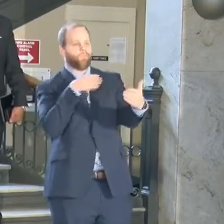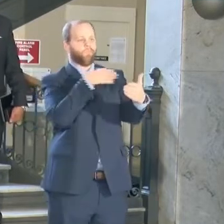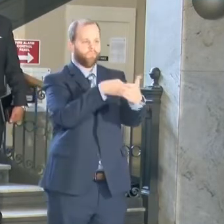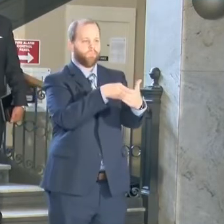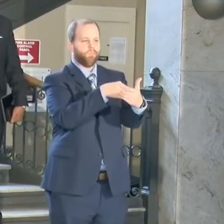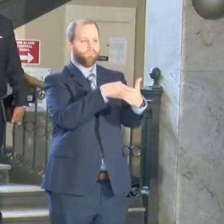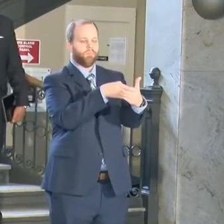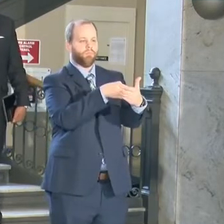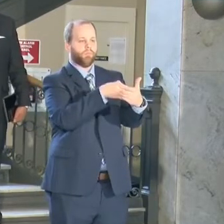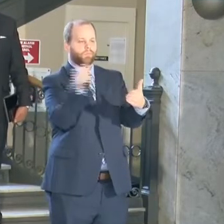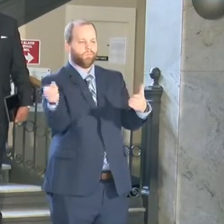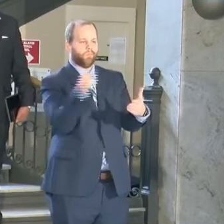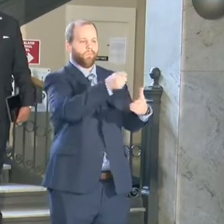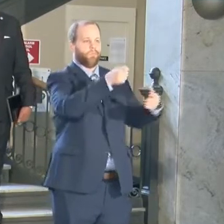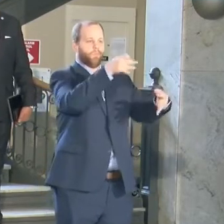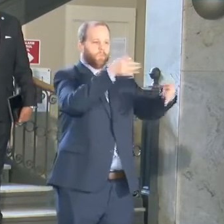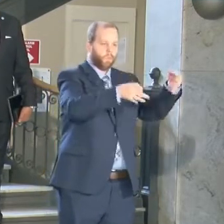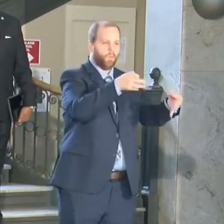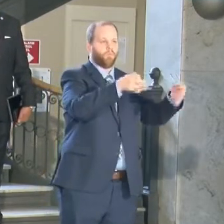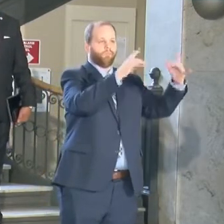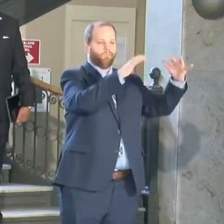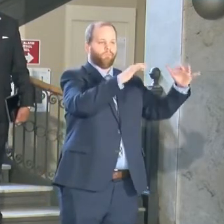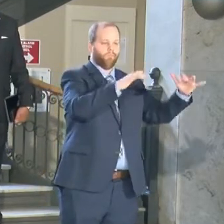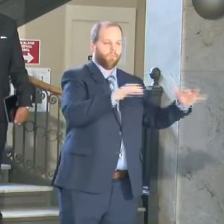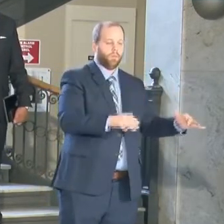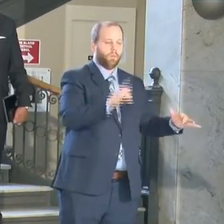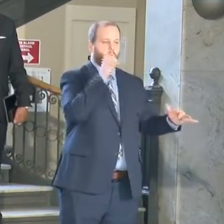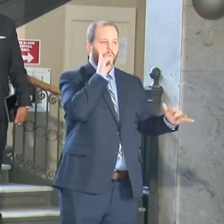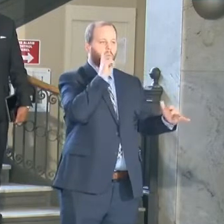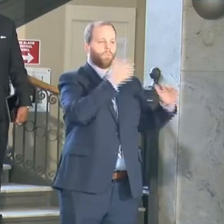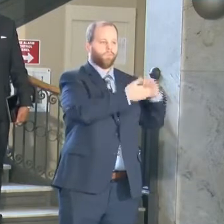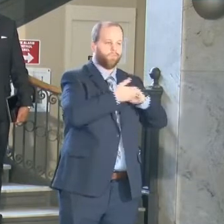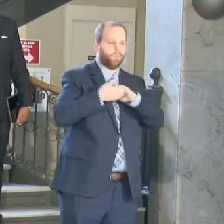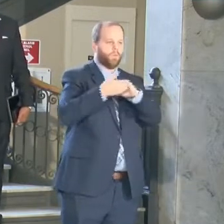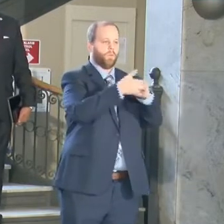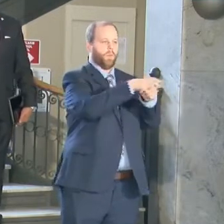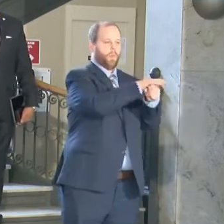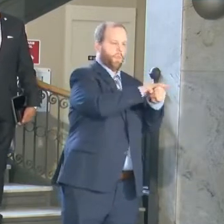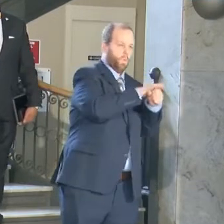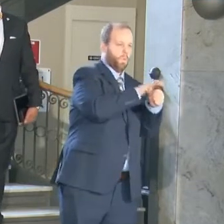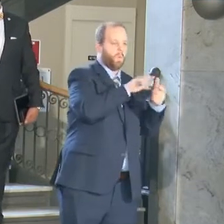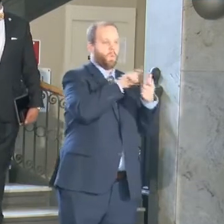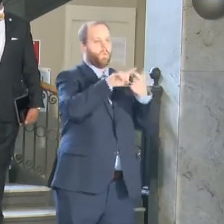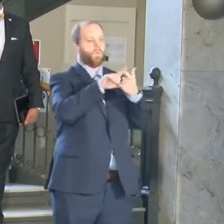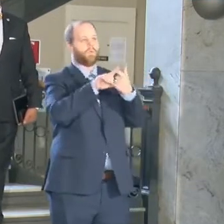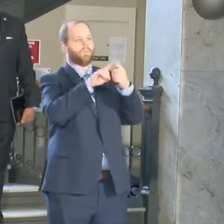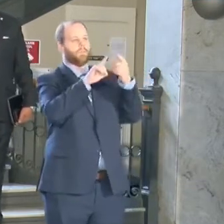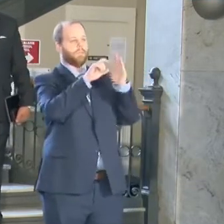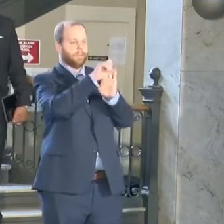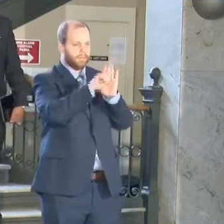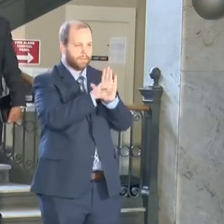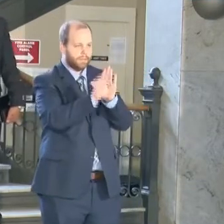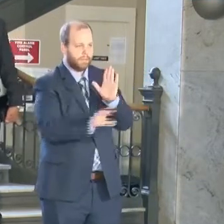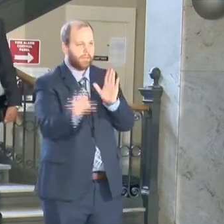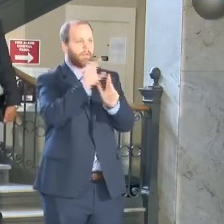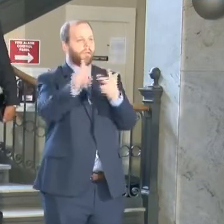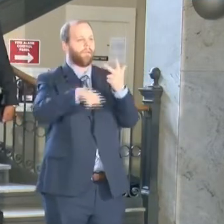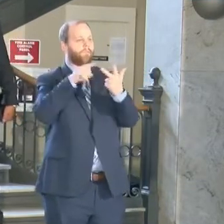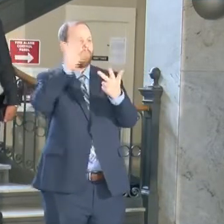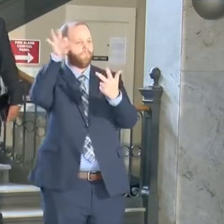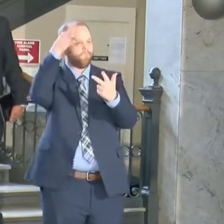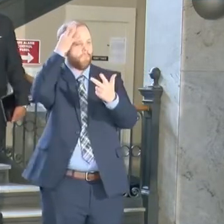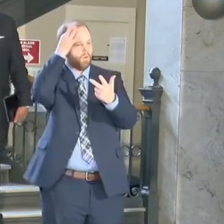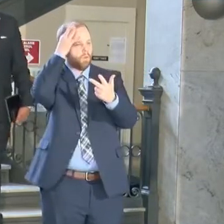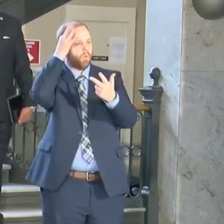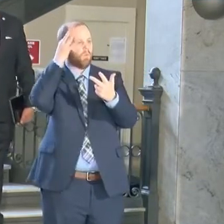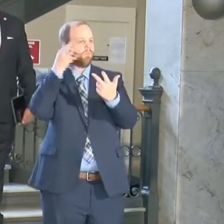of our ability as we work with our local state and federal prosecutors. We are already and have been working with